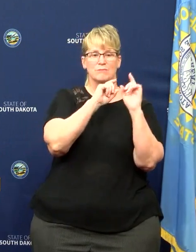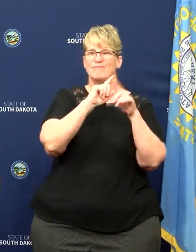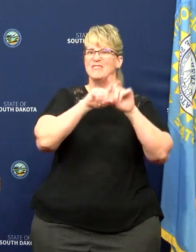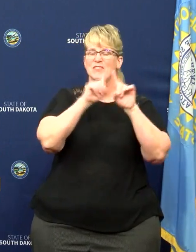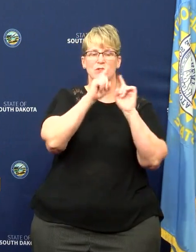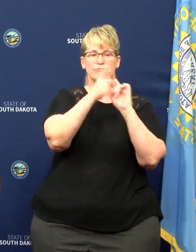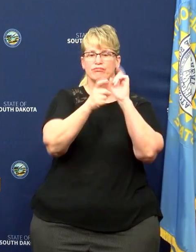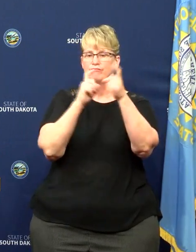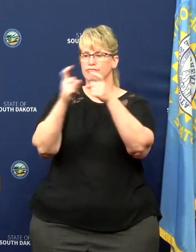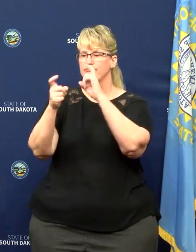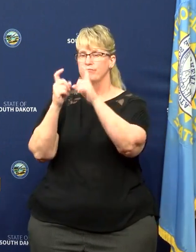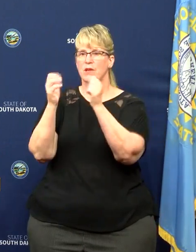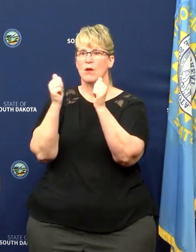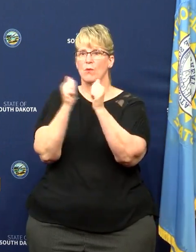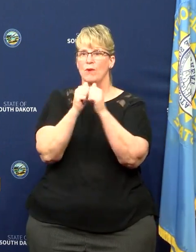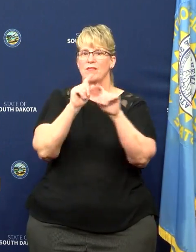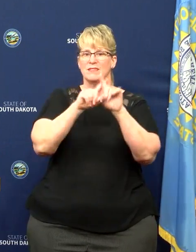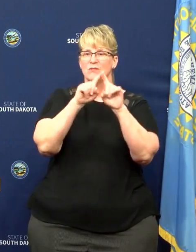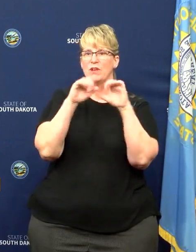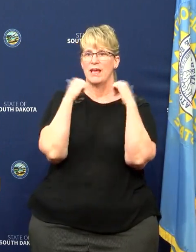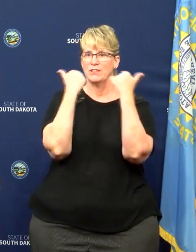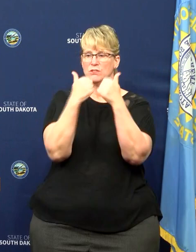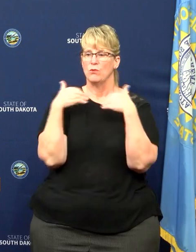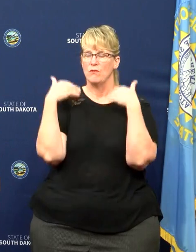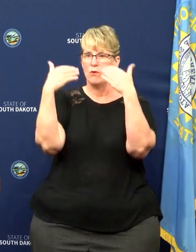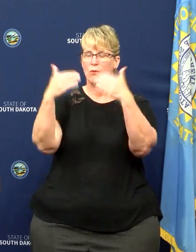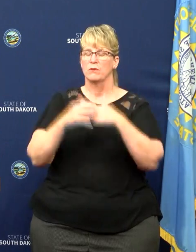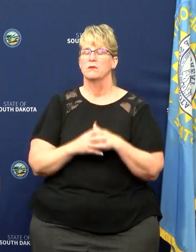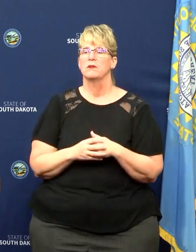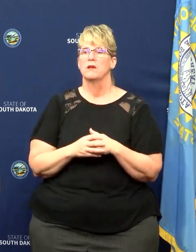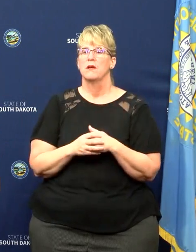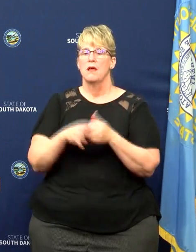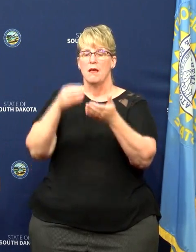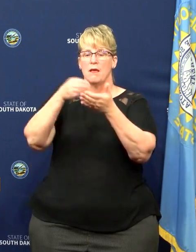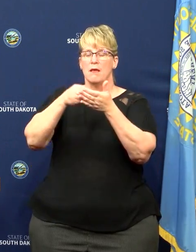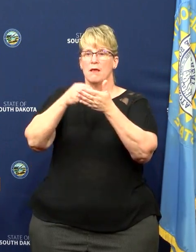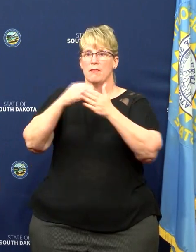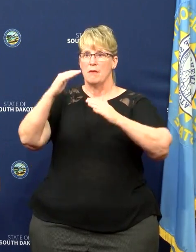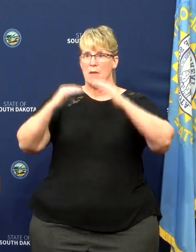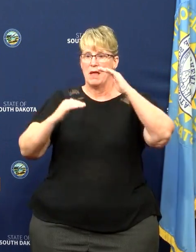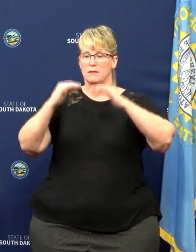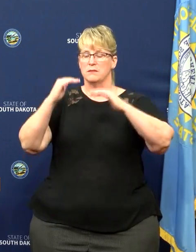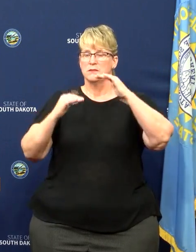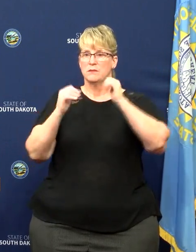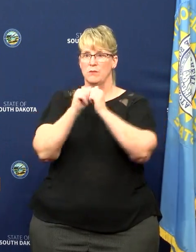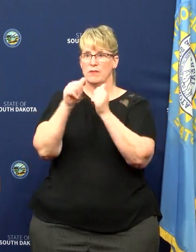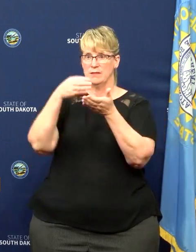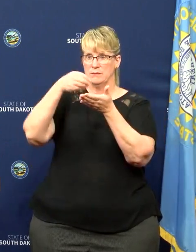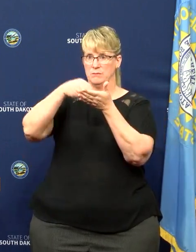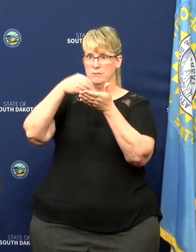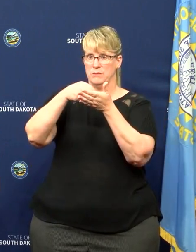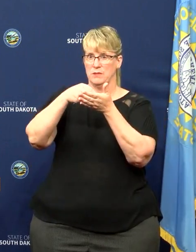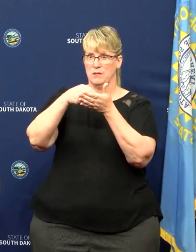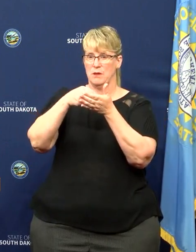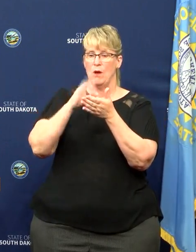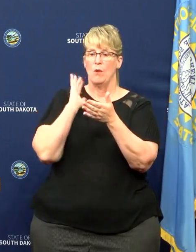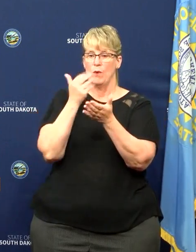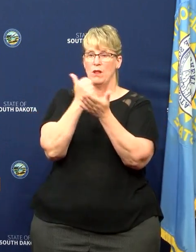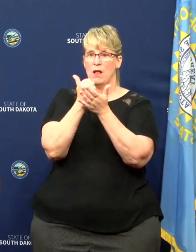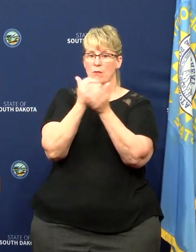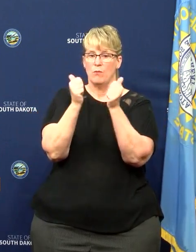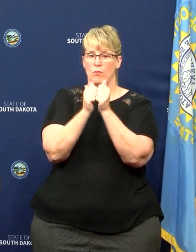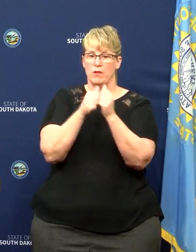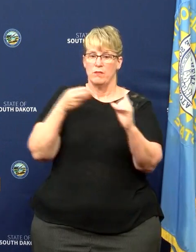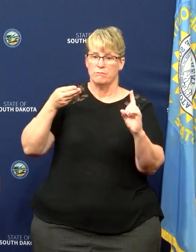governments and businesses going forward. The balance of these dollars will be held to fill immediate needs,